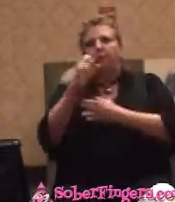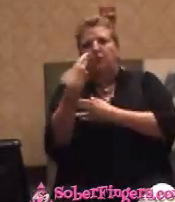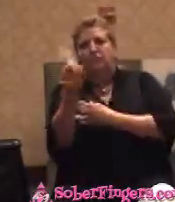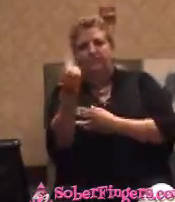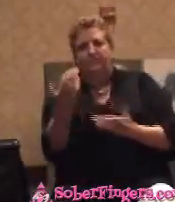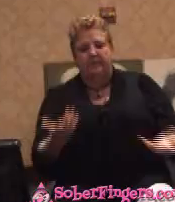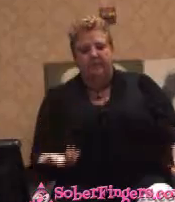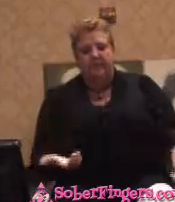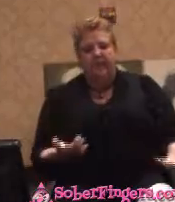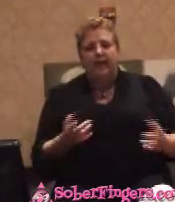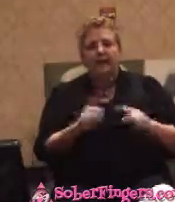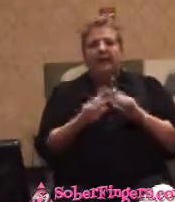But I began to look for minnows.